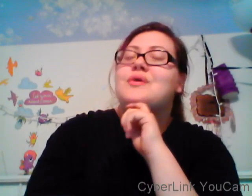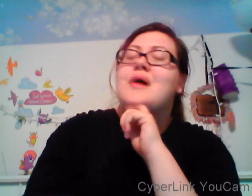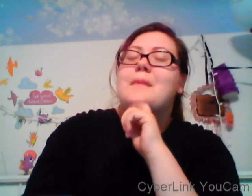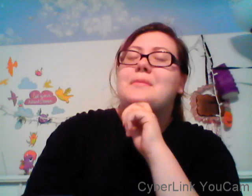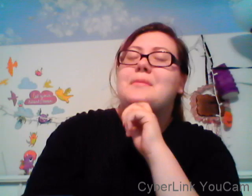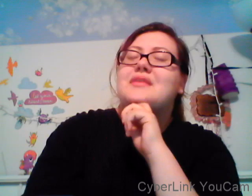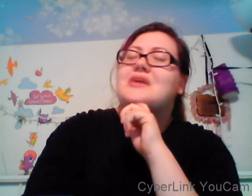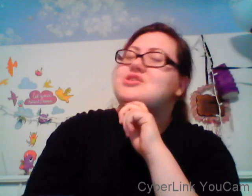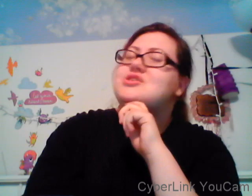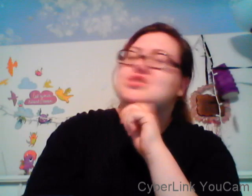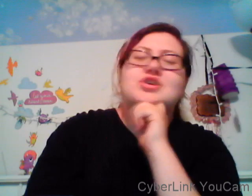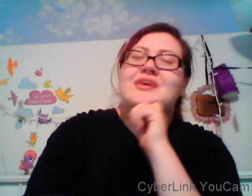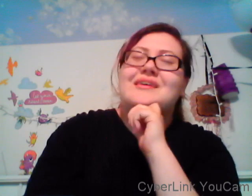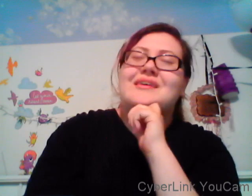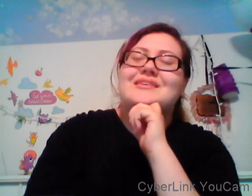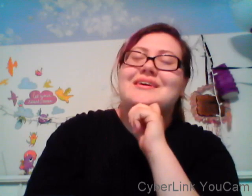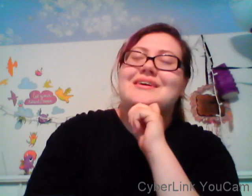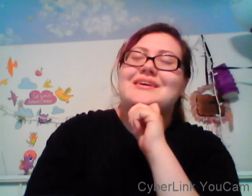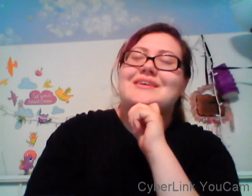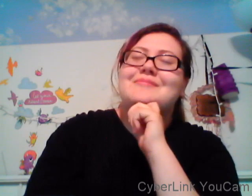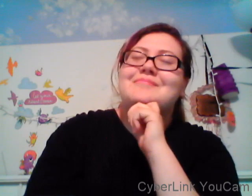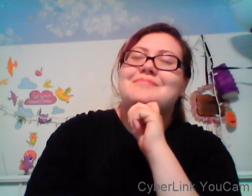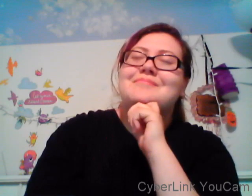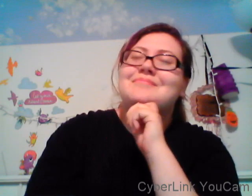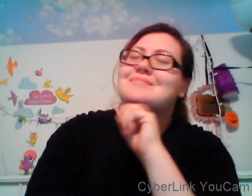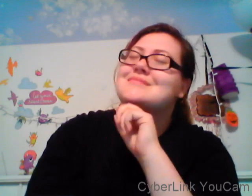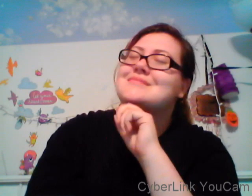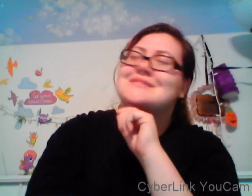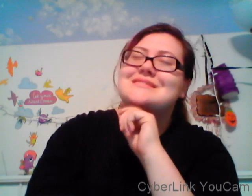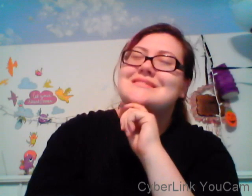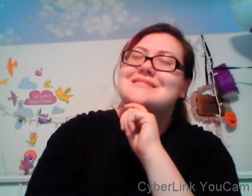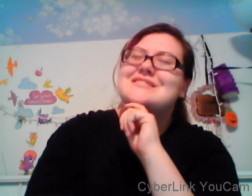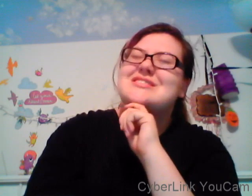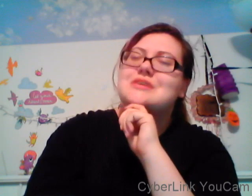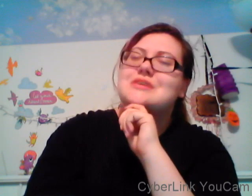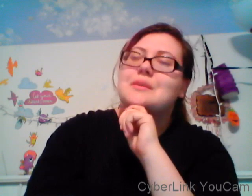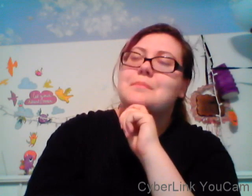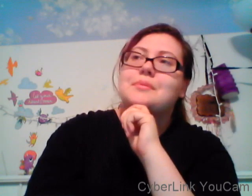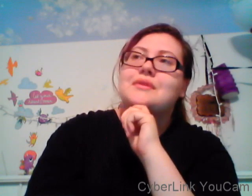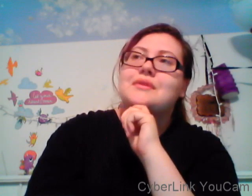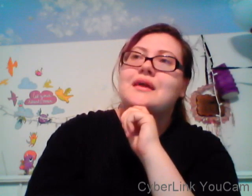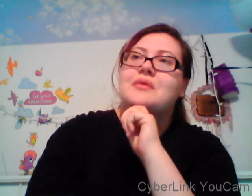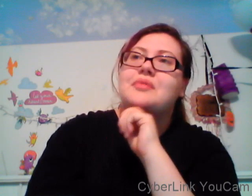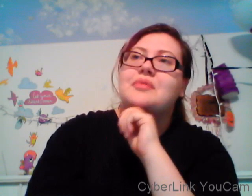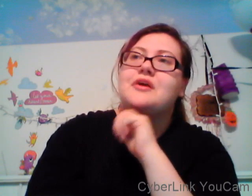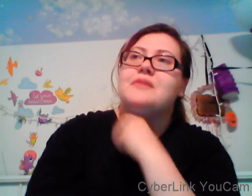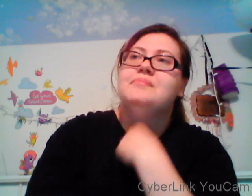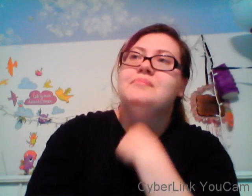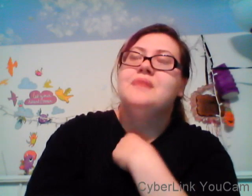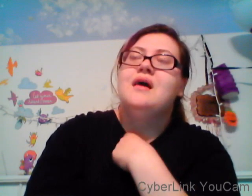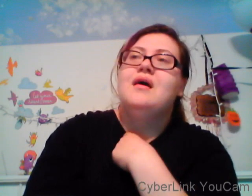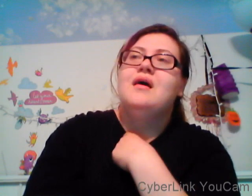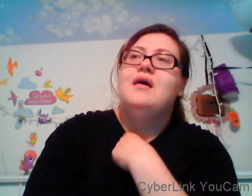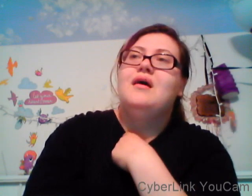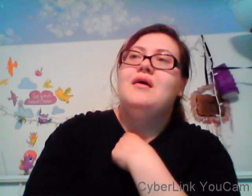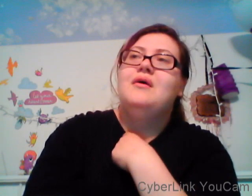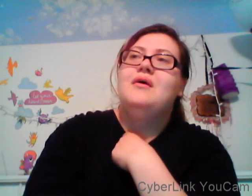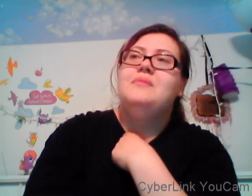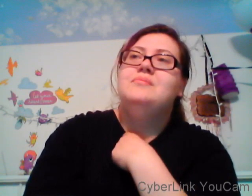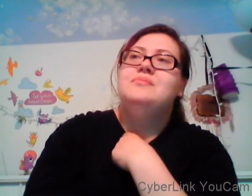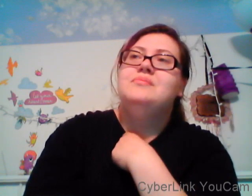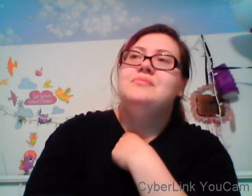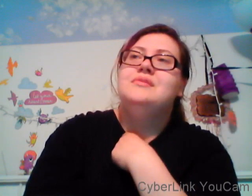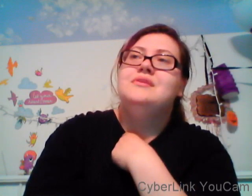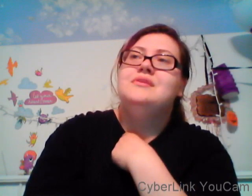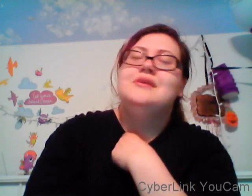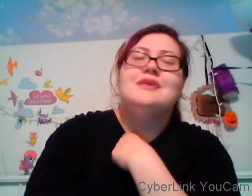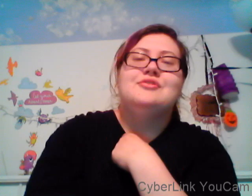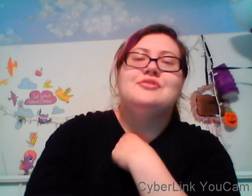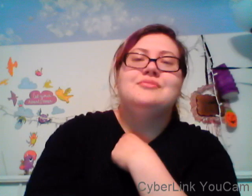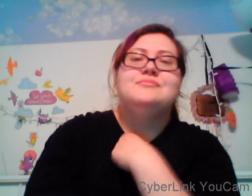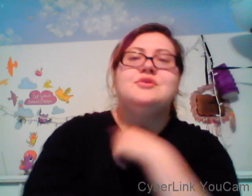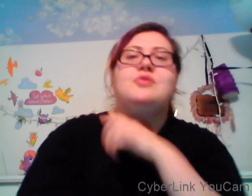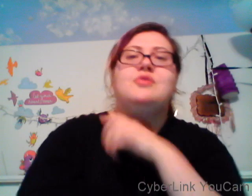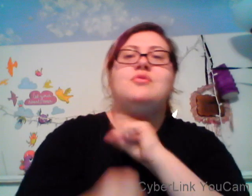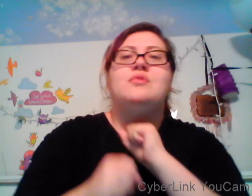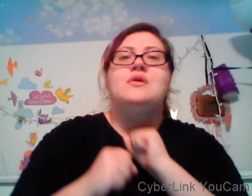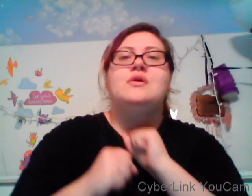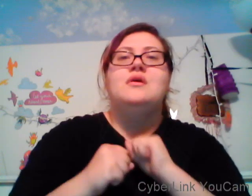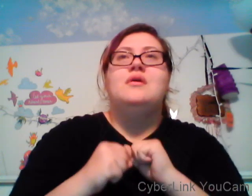um I'm not innocent or naive I understand there are fuckboys in the world I understand there